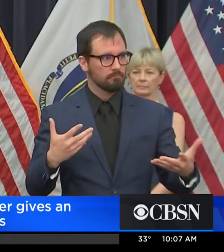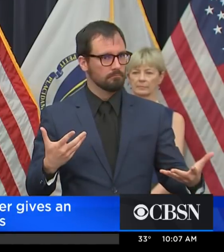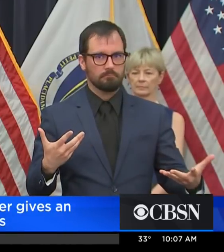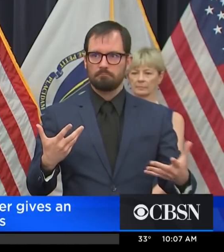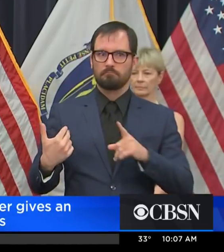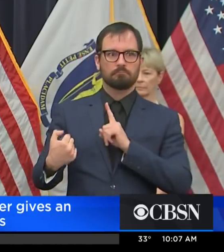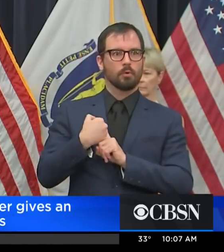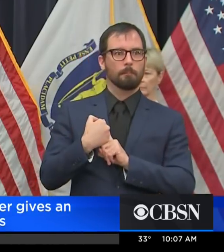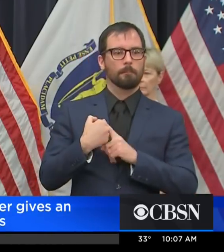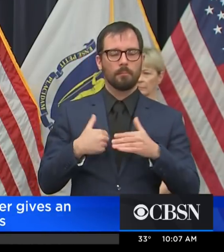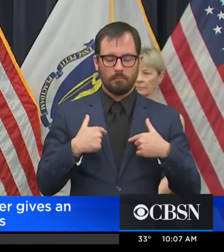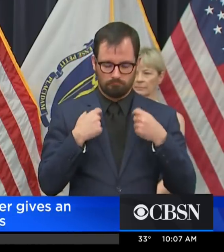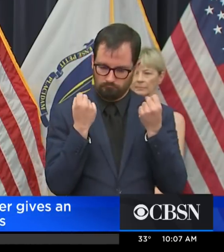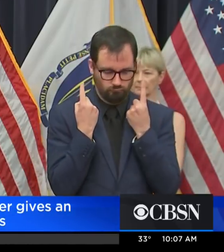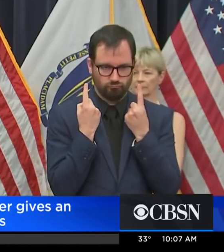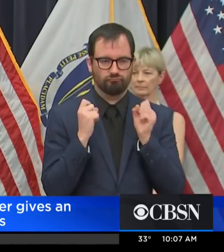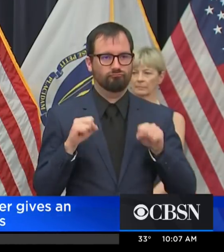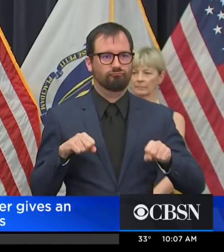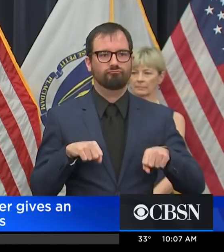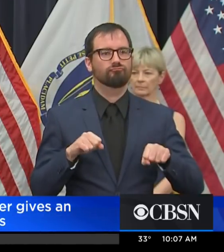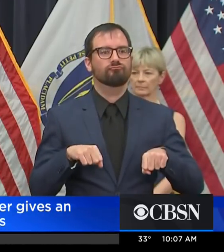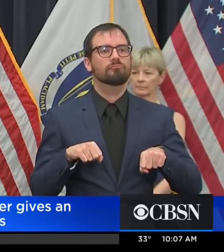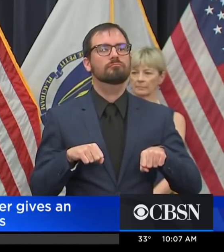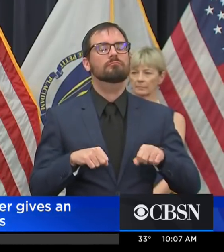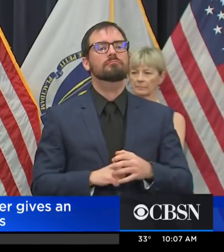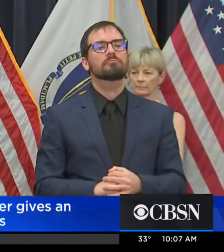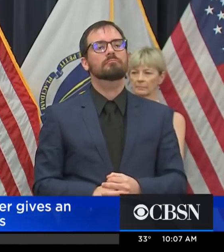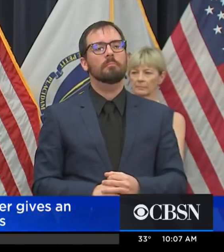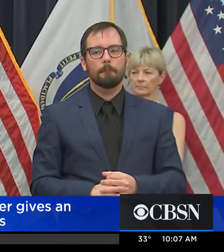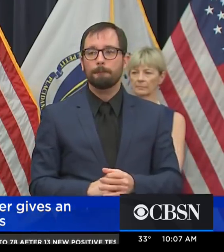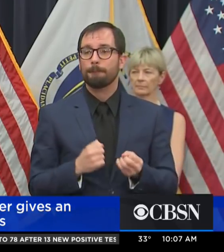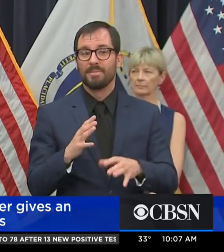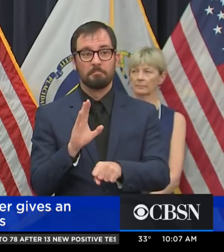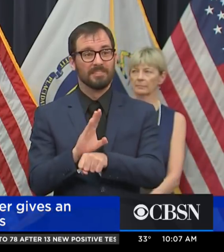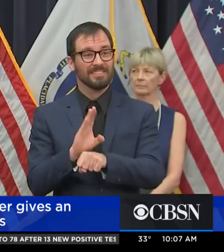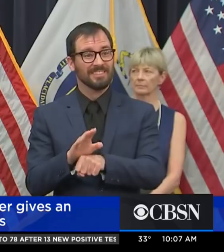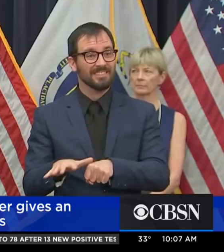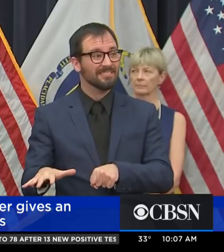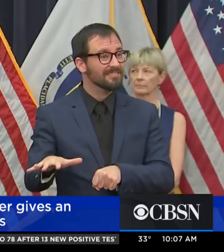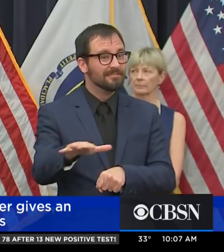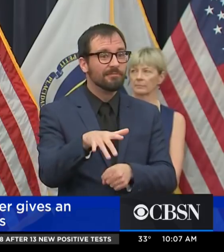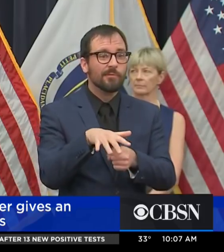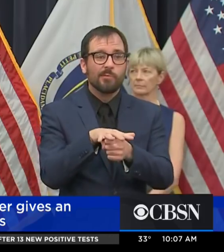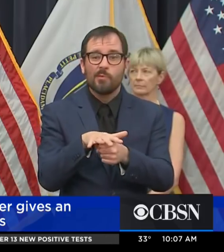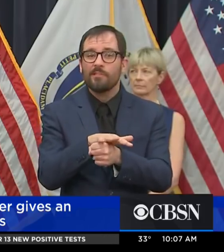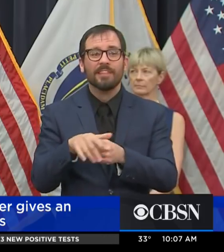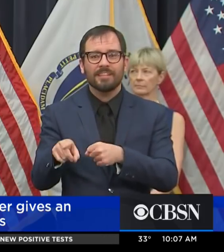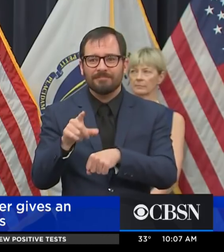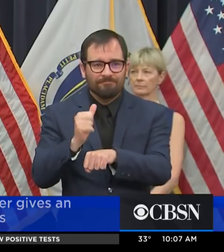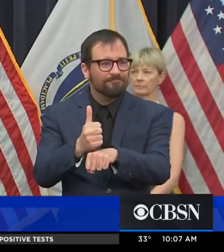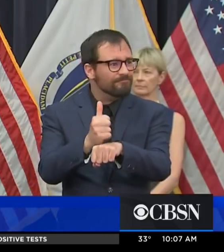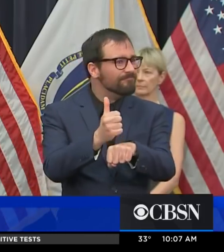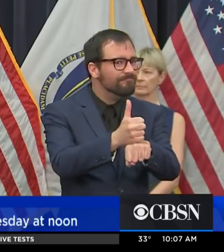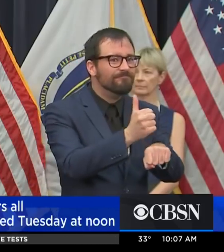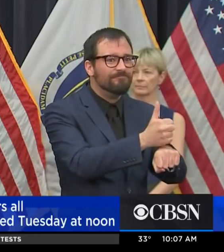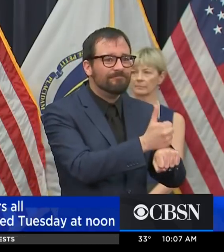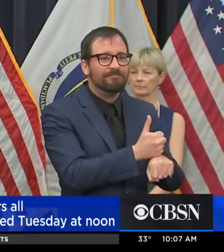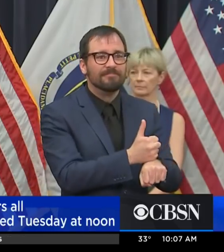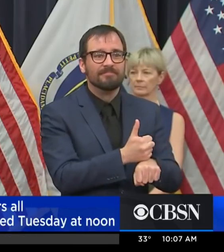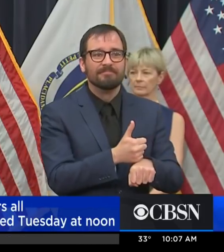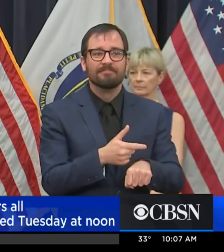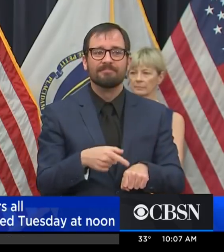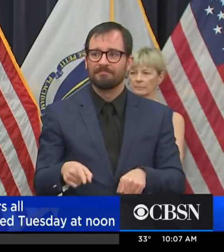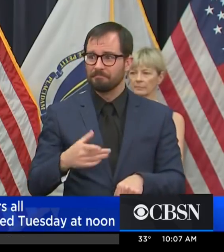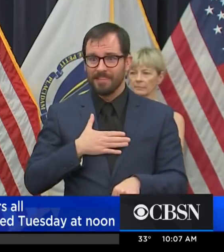our administration that many businesses, locally grown and owned, by our neighbors and friends, are the businesses most